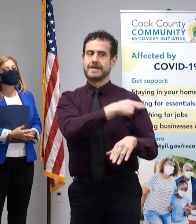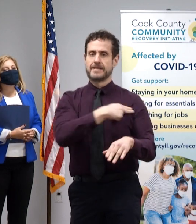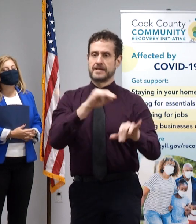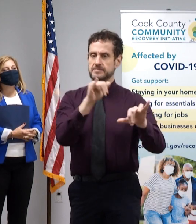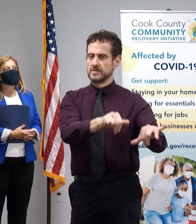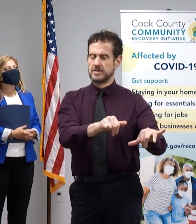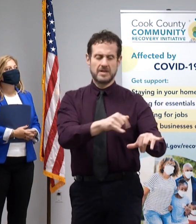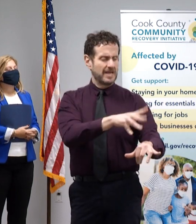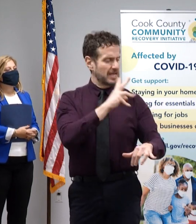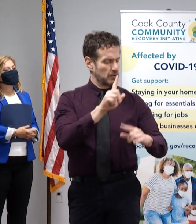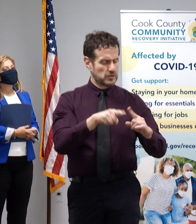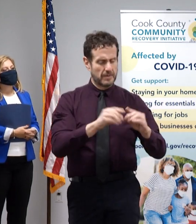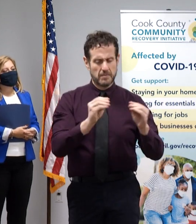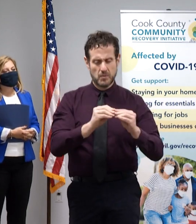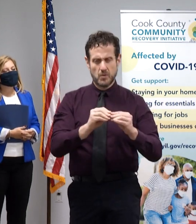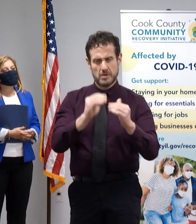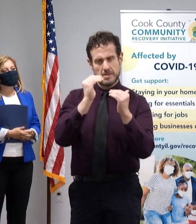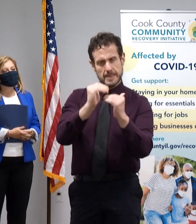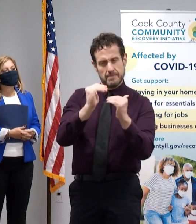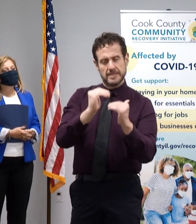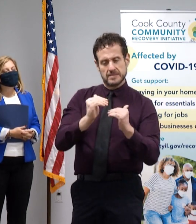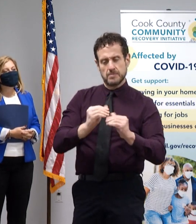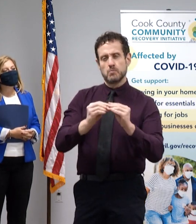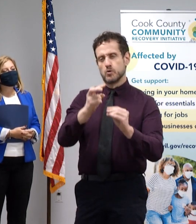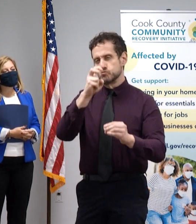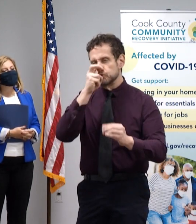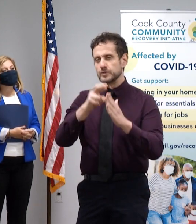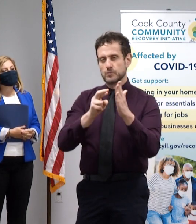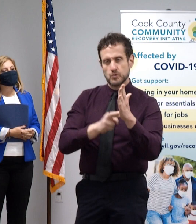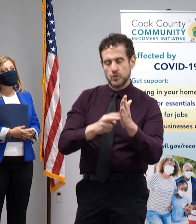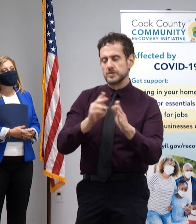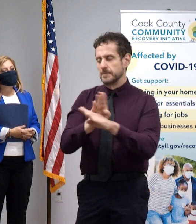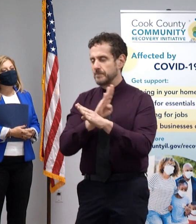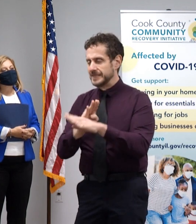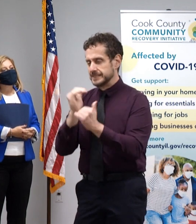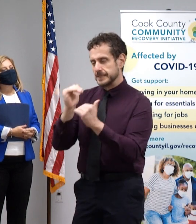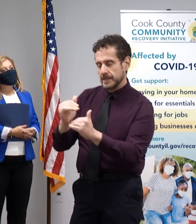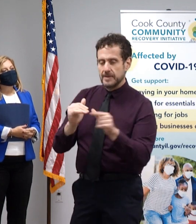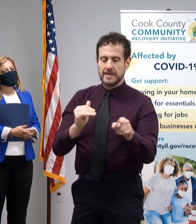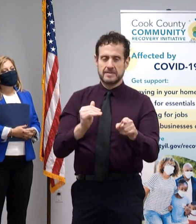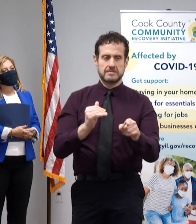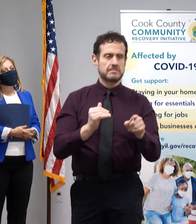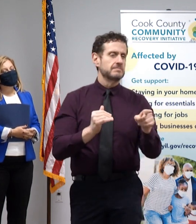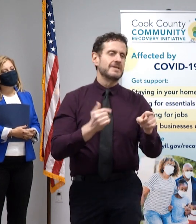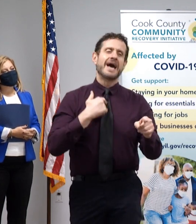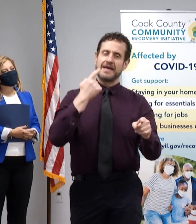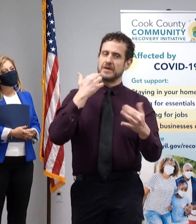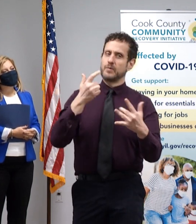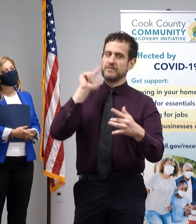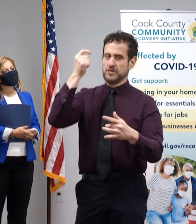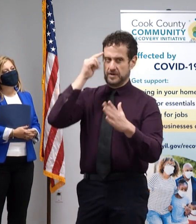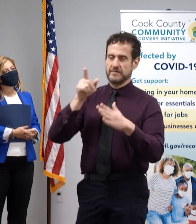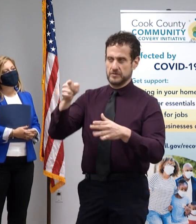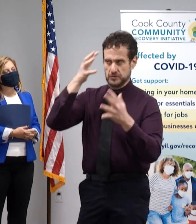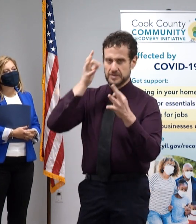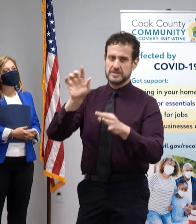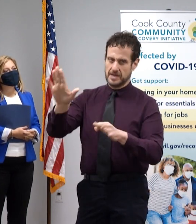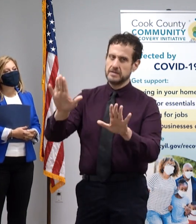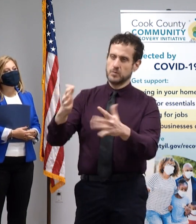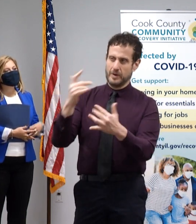more mitigation and what that means for Cook County? I think we'll have to wait until the governor makes this decision.